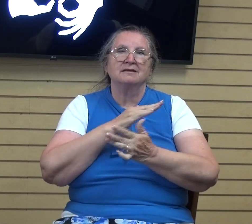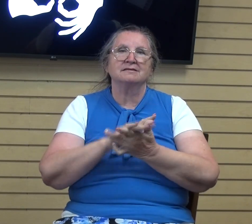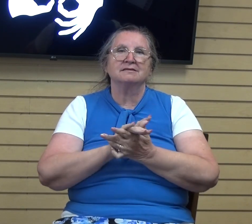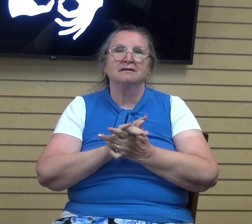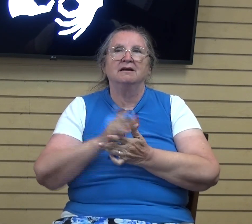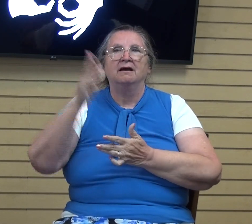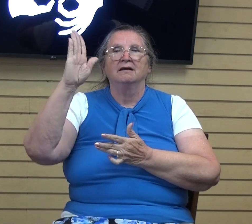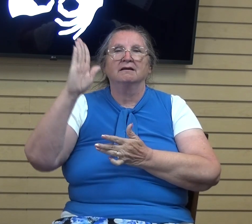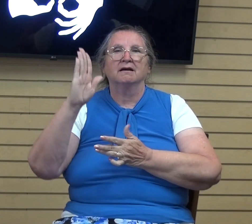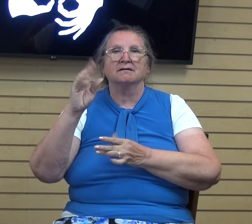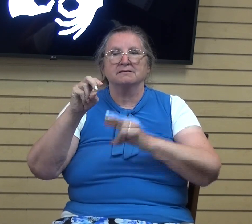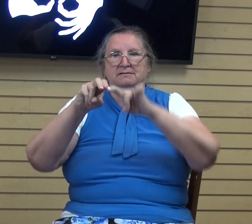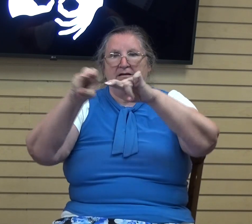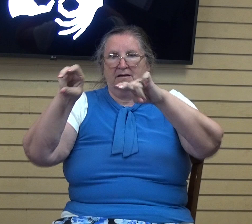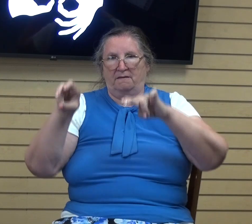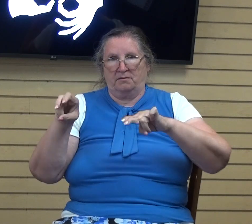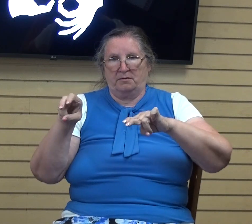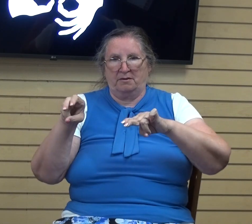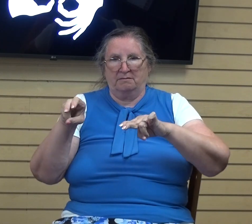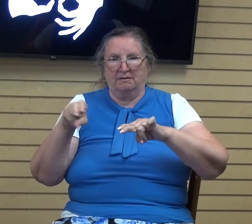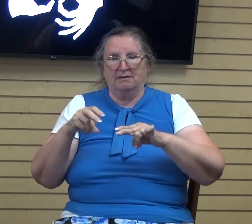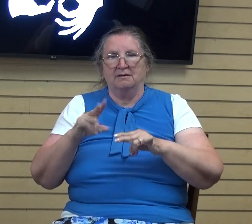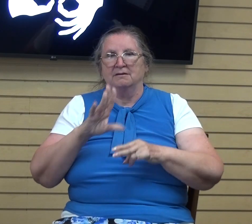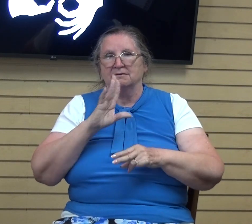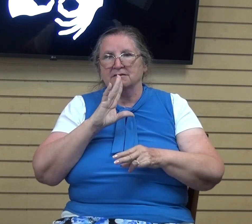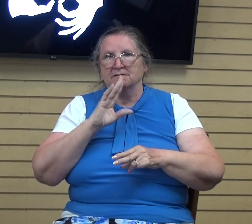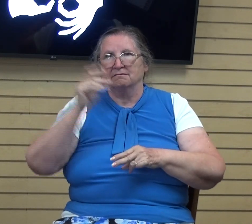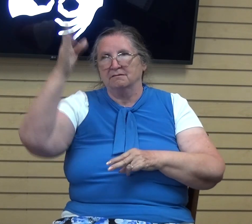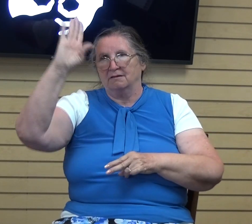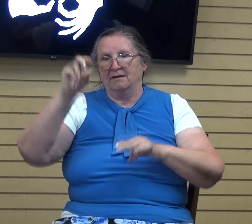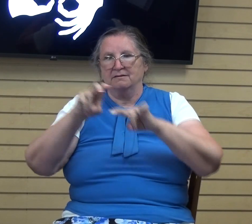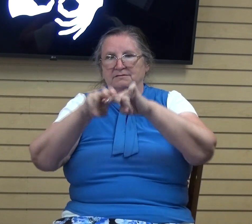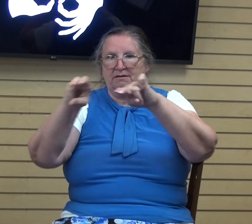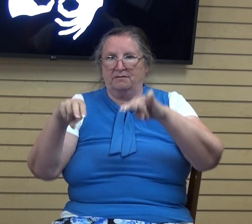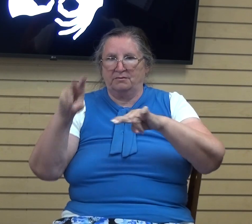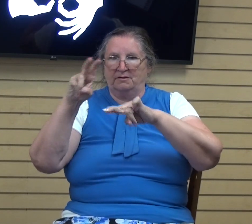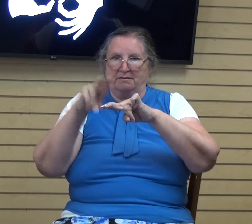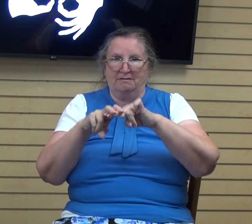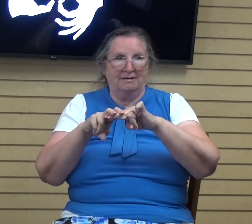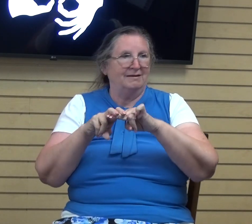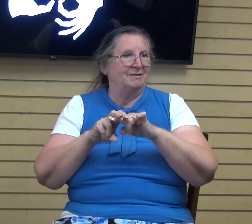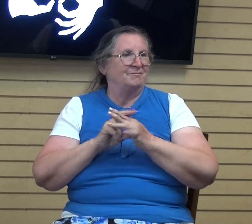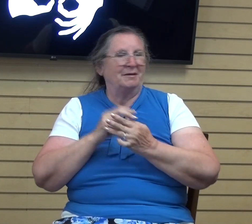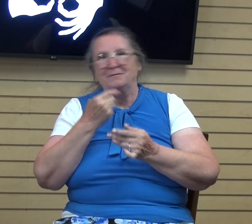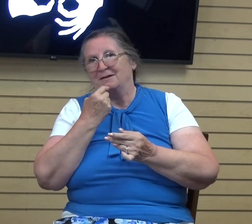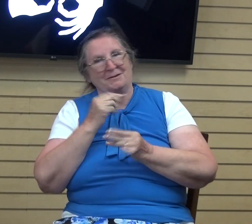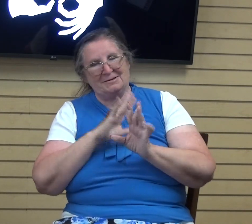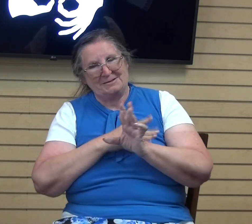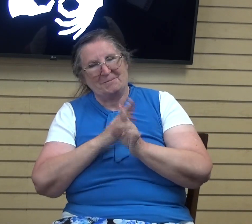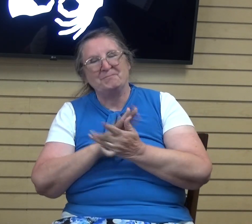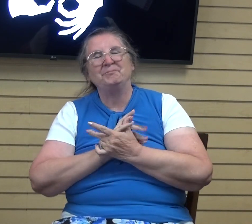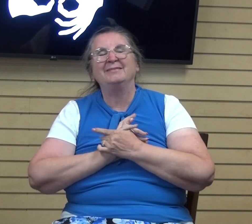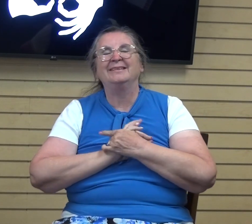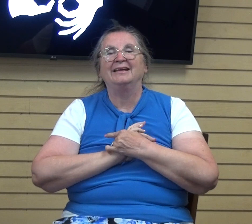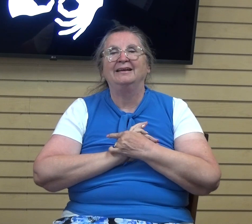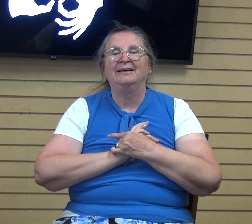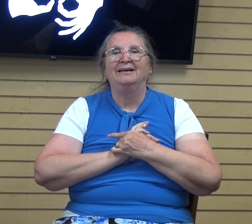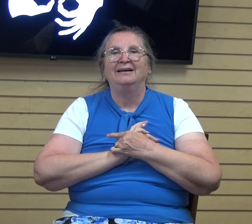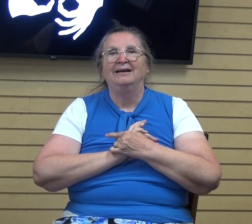God is on the throne. And it just kept talking to, you know, God is on the throne and I'm spare you guys. I'm not going to sing. And as I was singing and